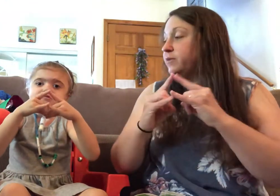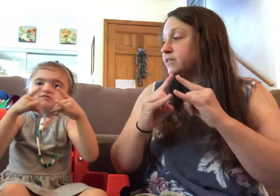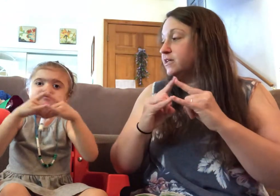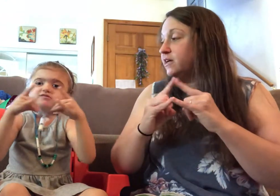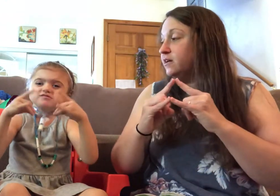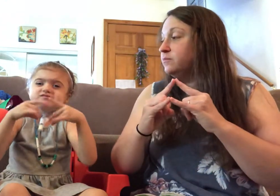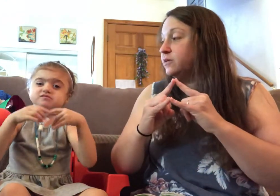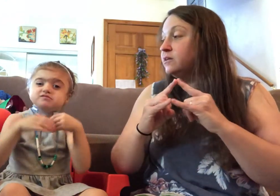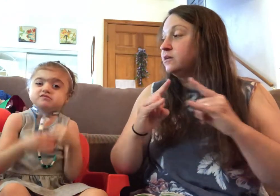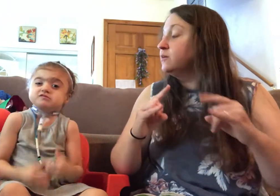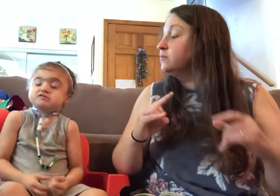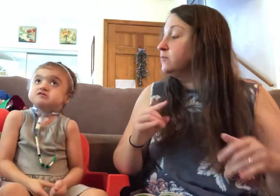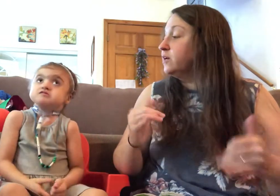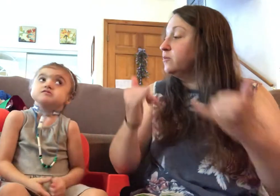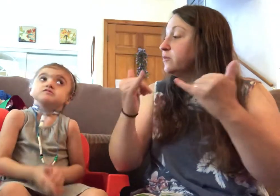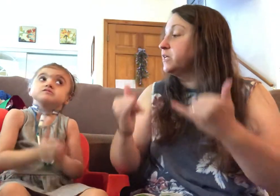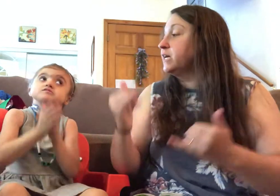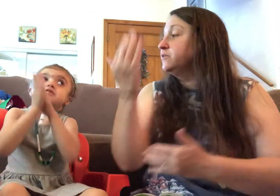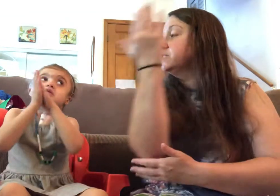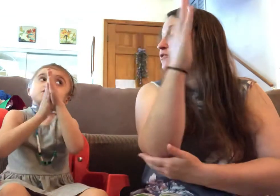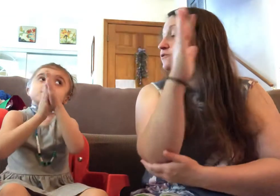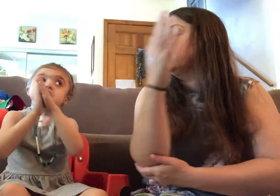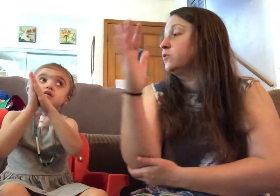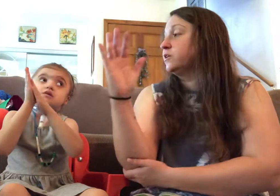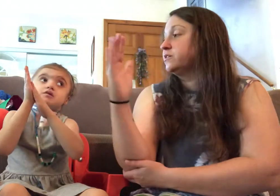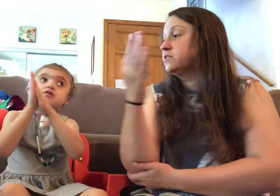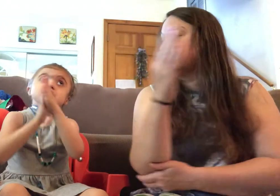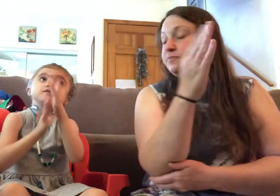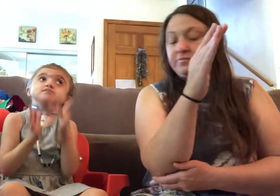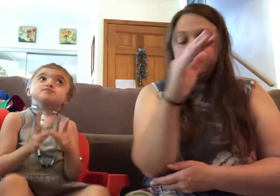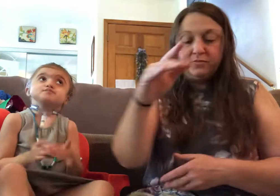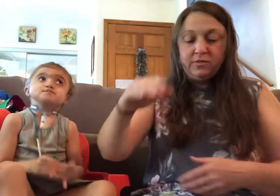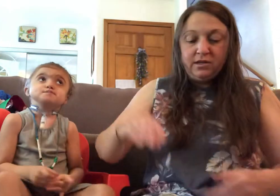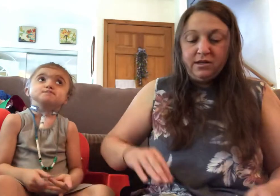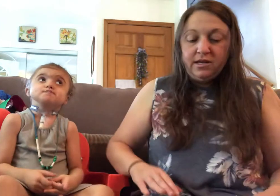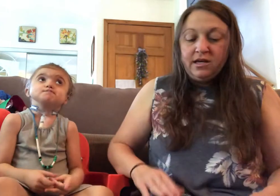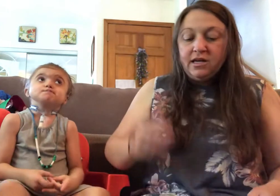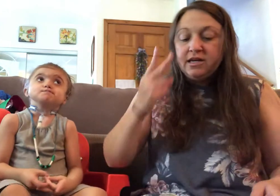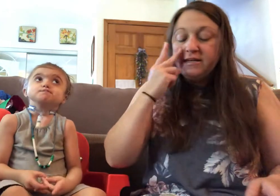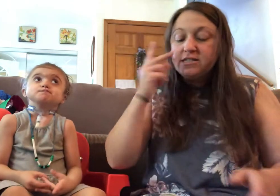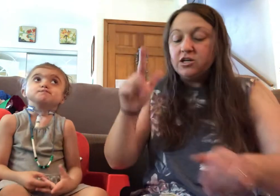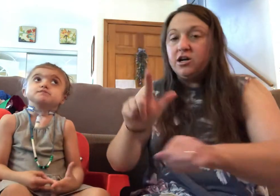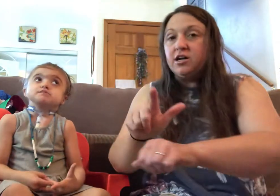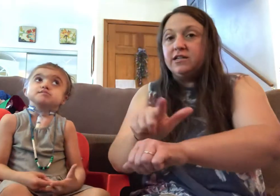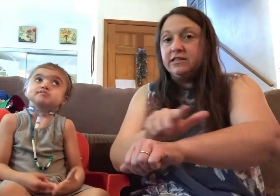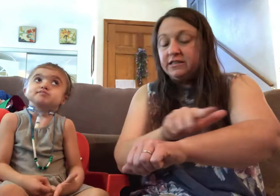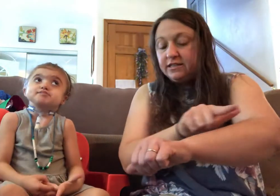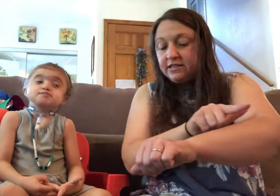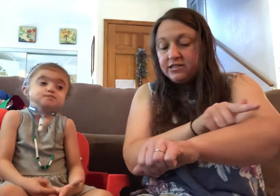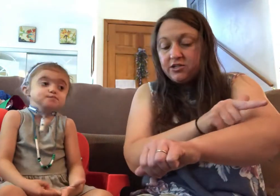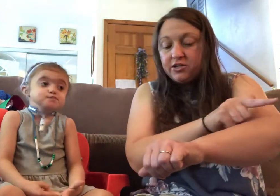back to camp. Yeah, but right now he's in the forest. He saw a lizard